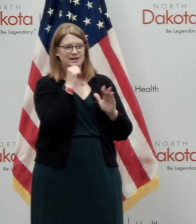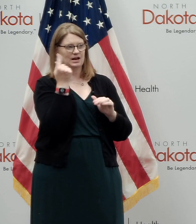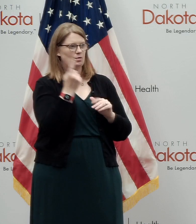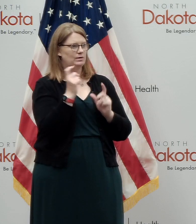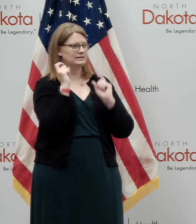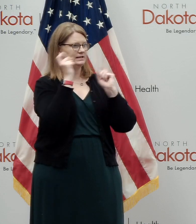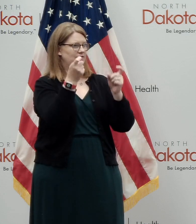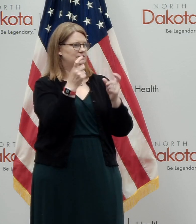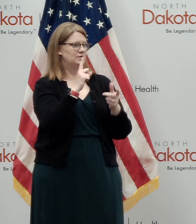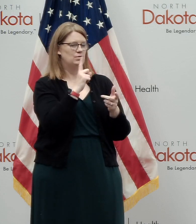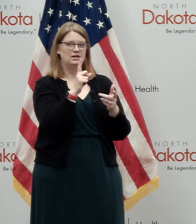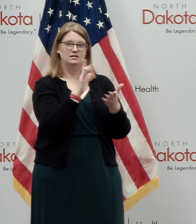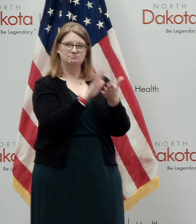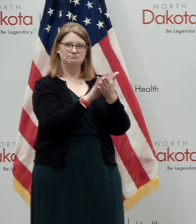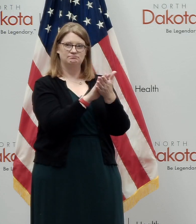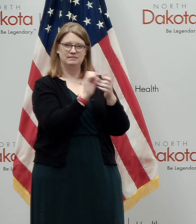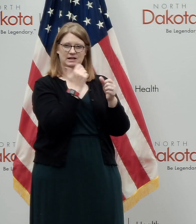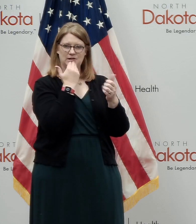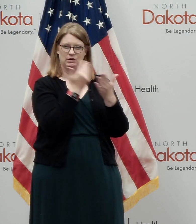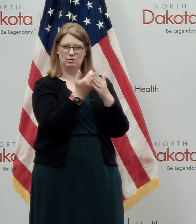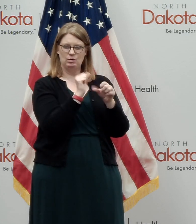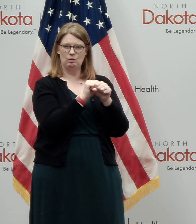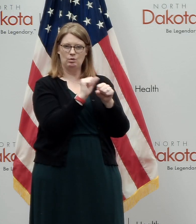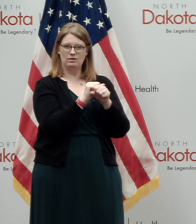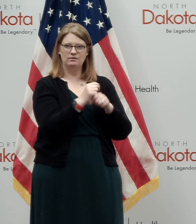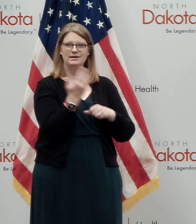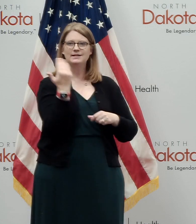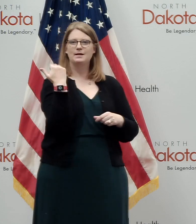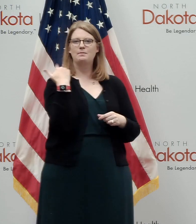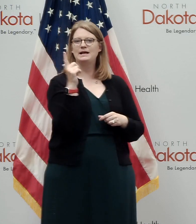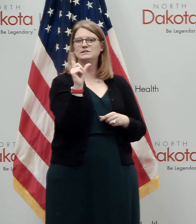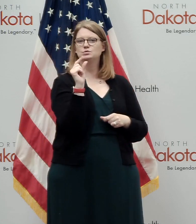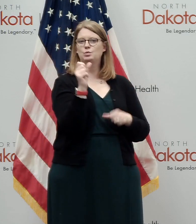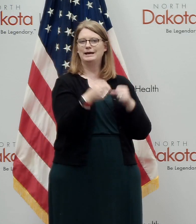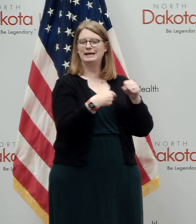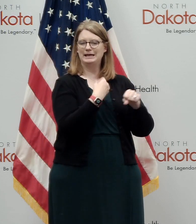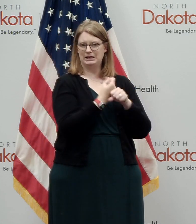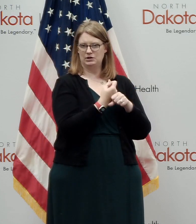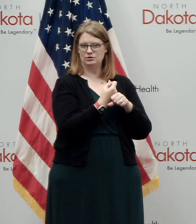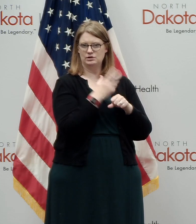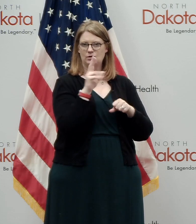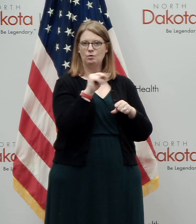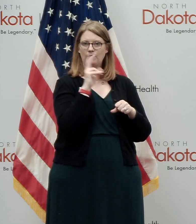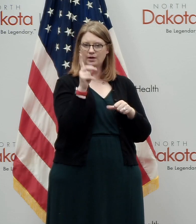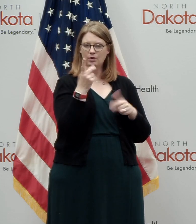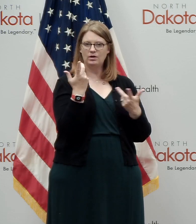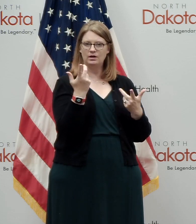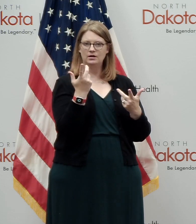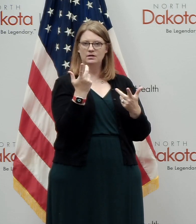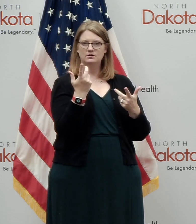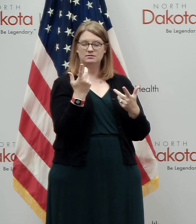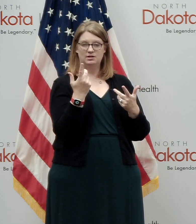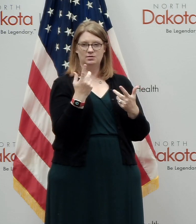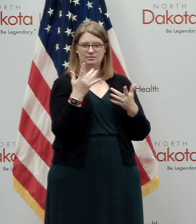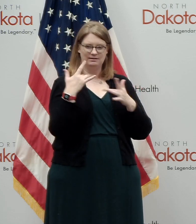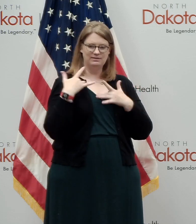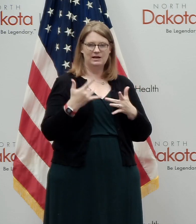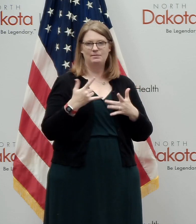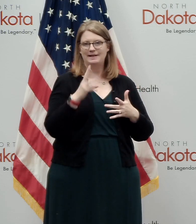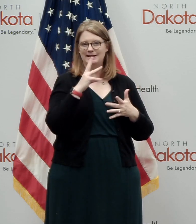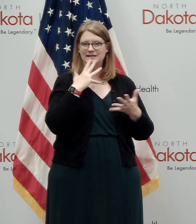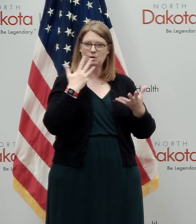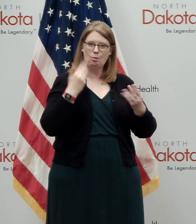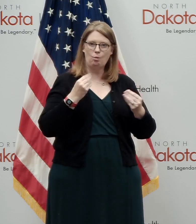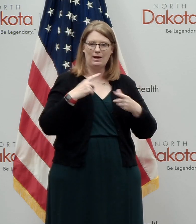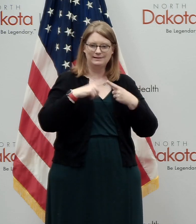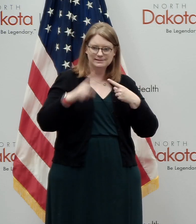good work to them for receiving this. But over the past 20 years in North Dakota, as we've been in this prolonged wet cycle, uh, there've been over